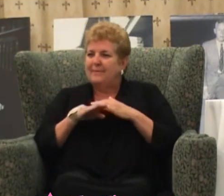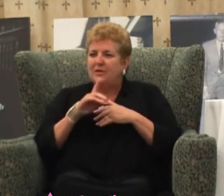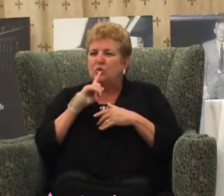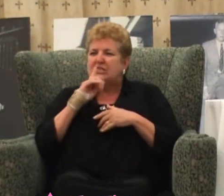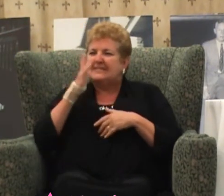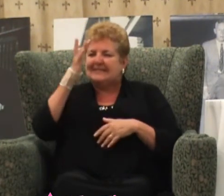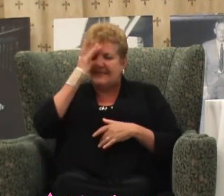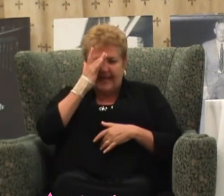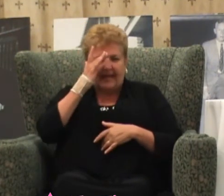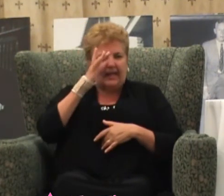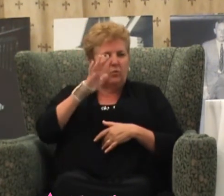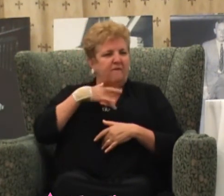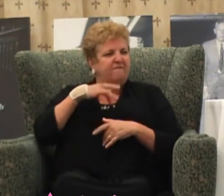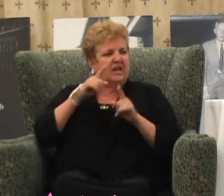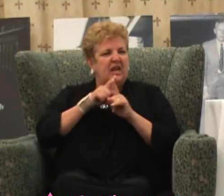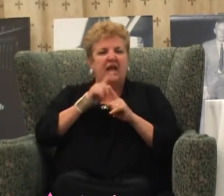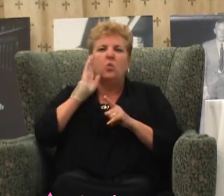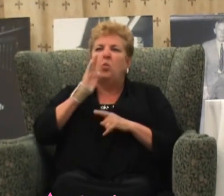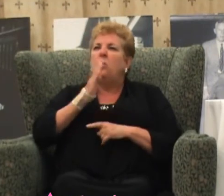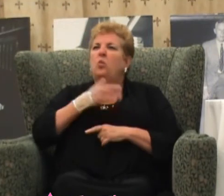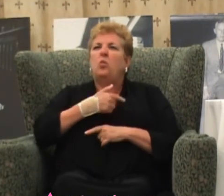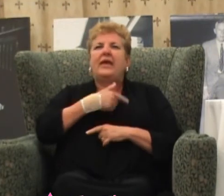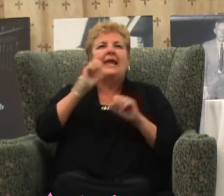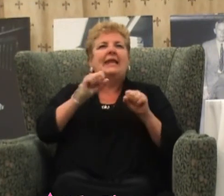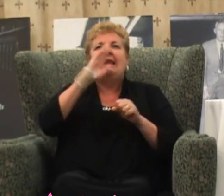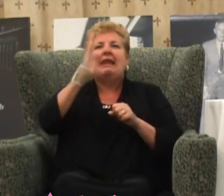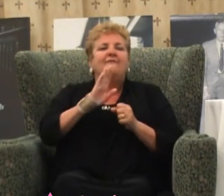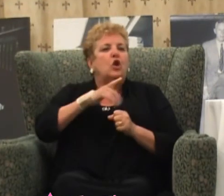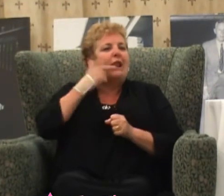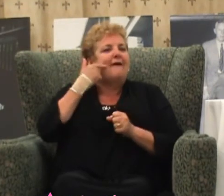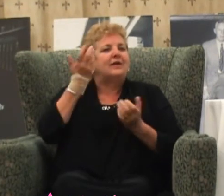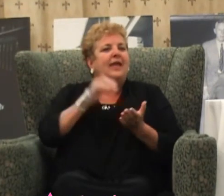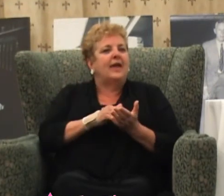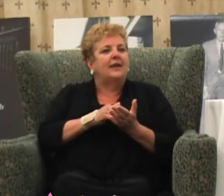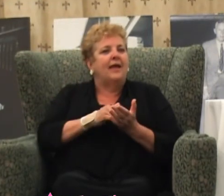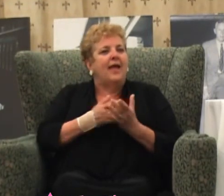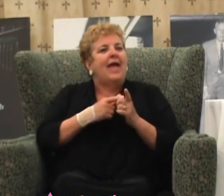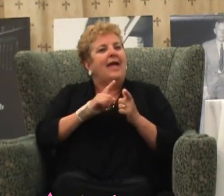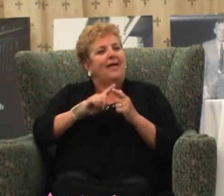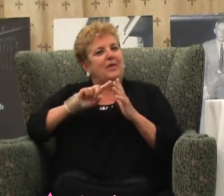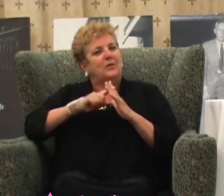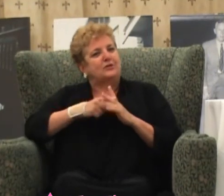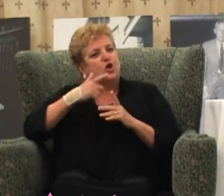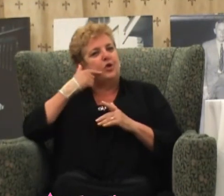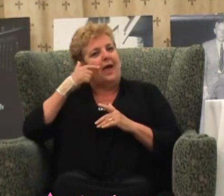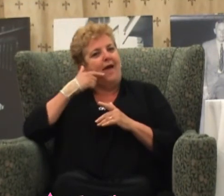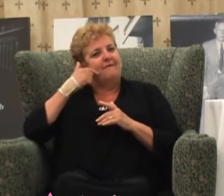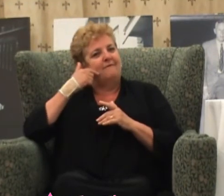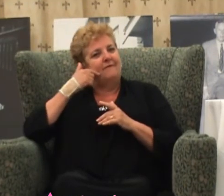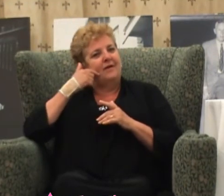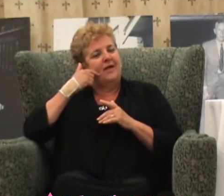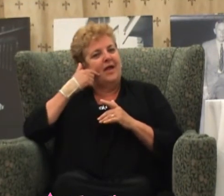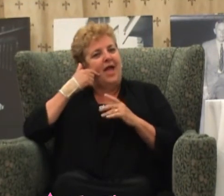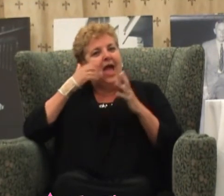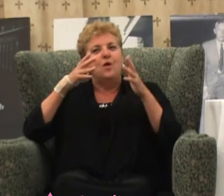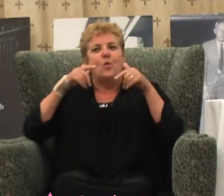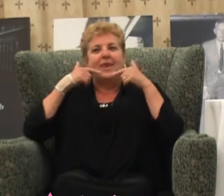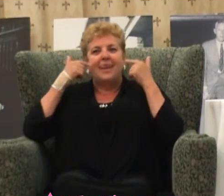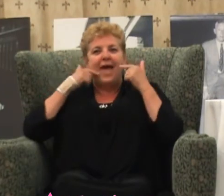And feeling like we'll never laugh again. And we start to laugh. And we laugh ourselves weller than we were before we got sick.